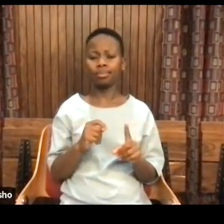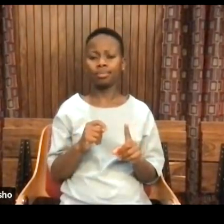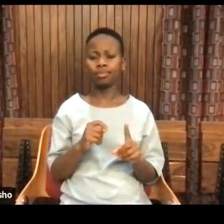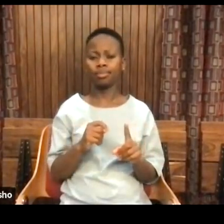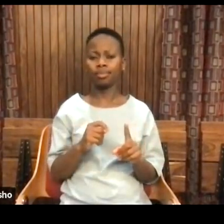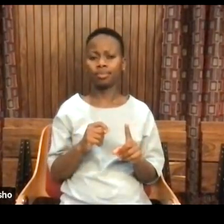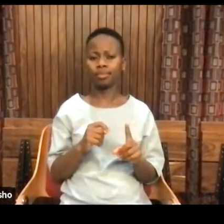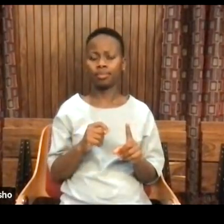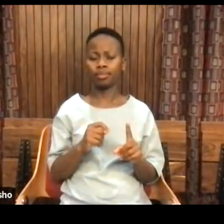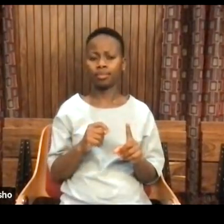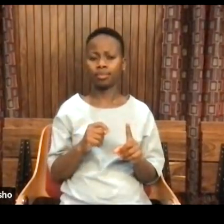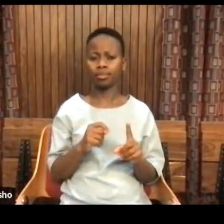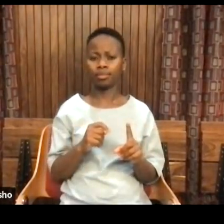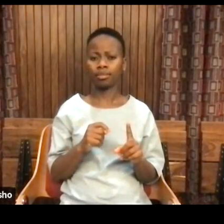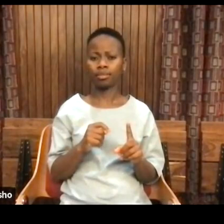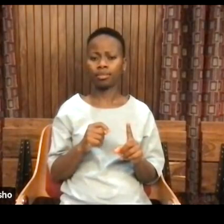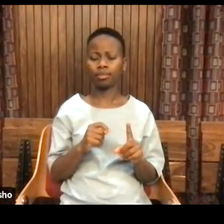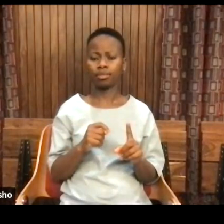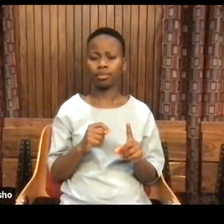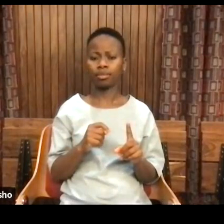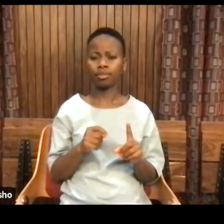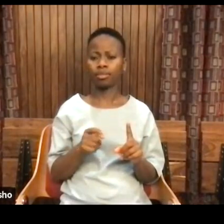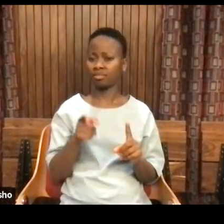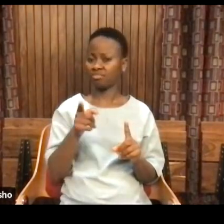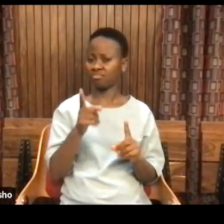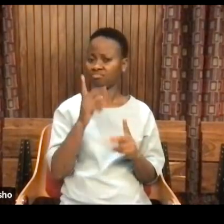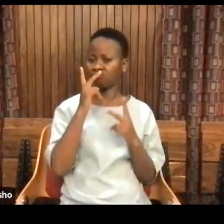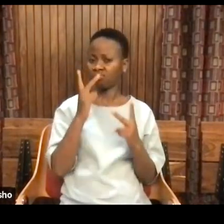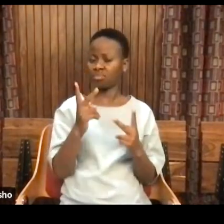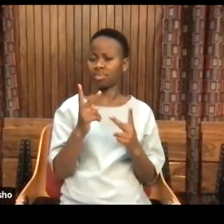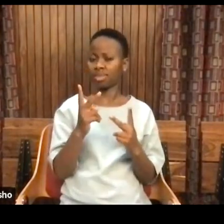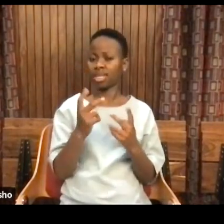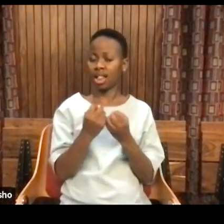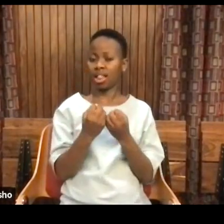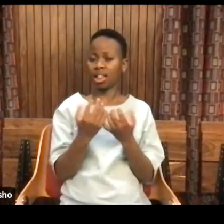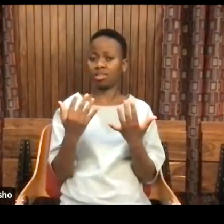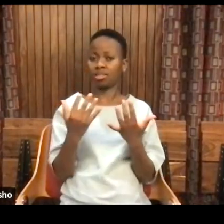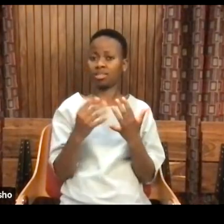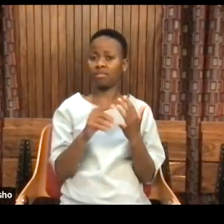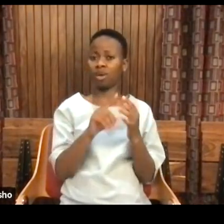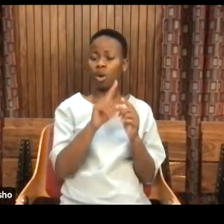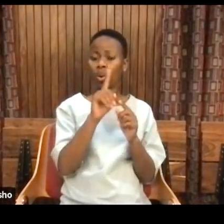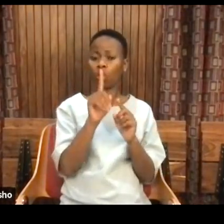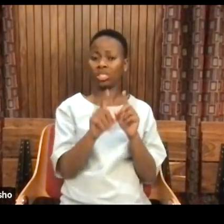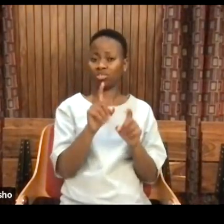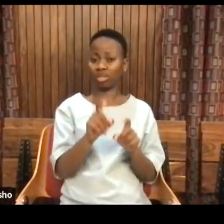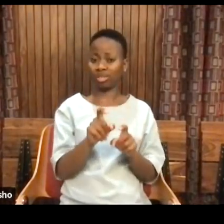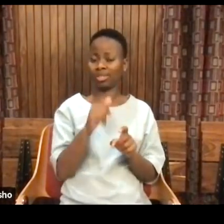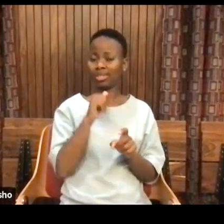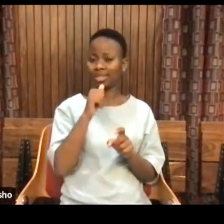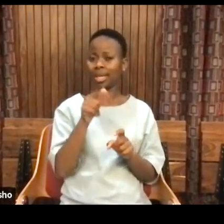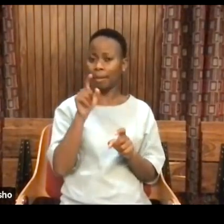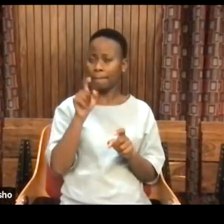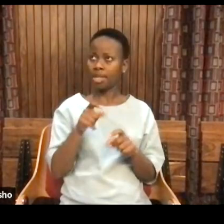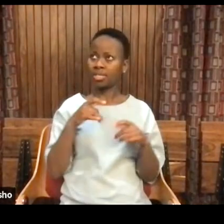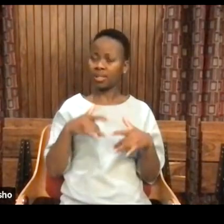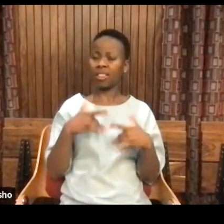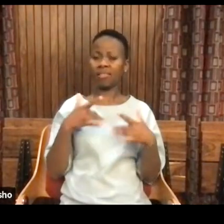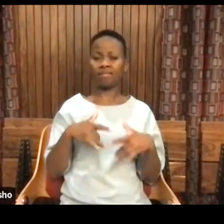if you look at a lot of questions about living a livable life,